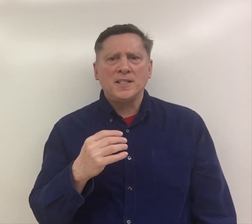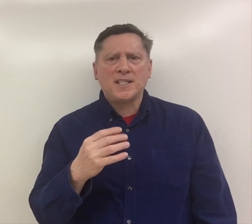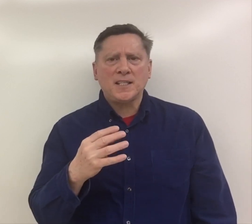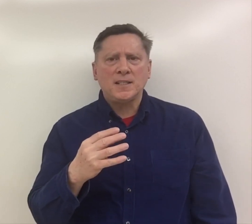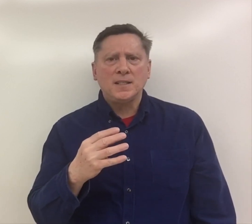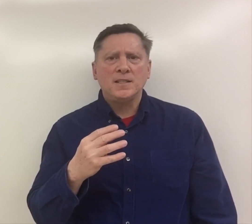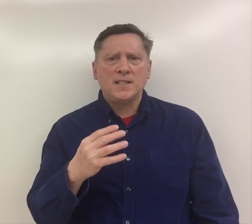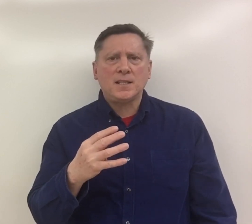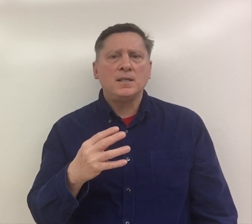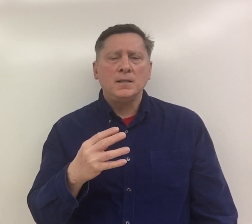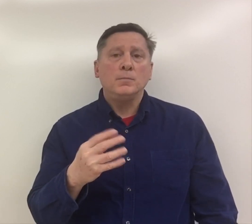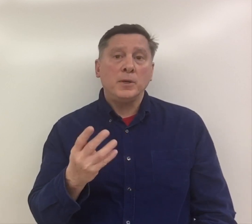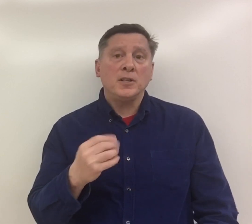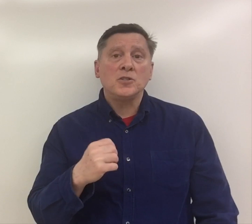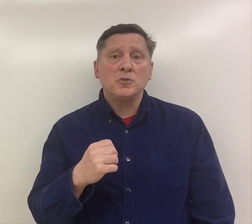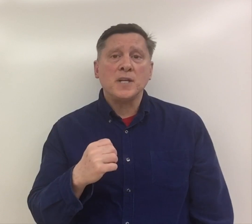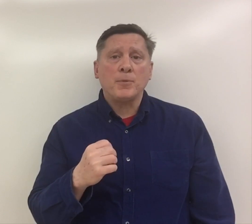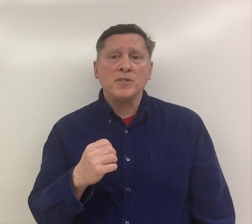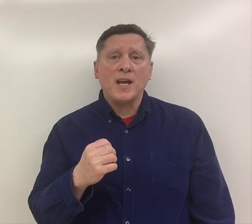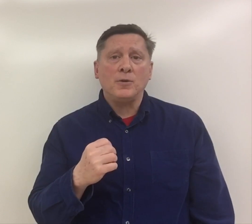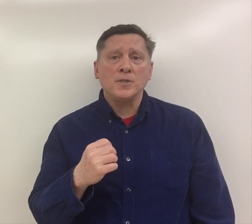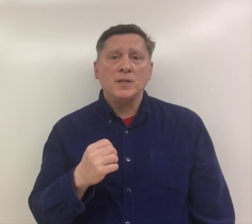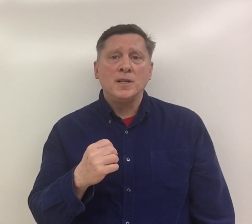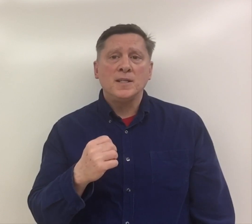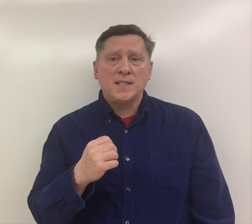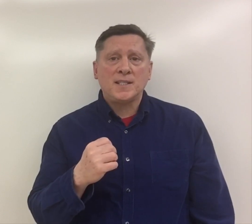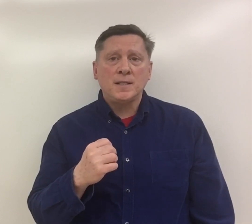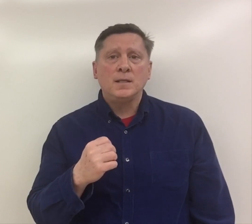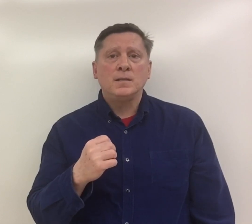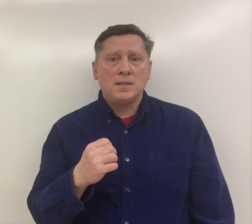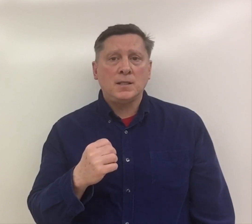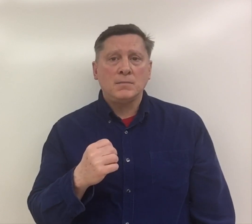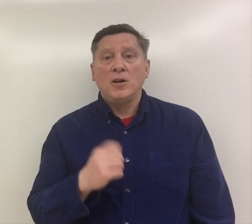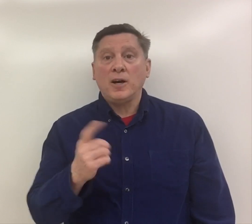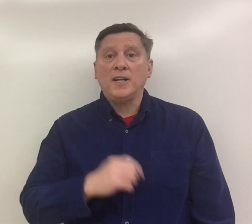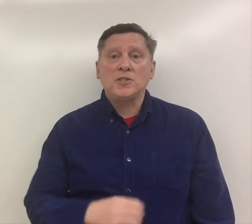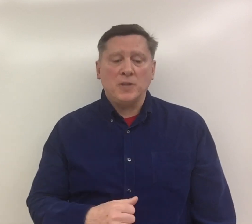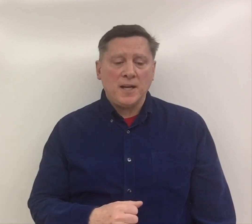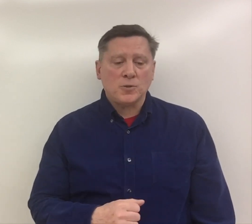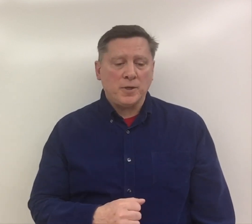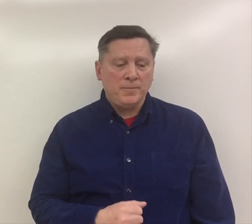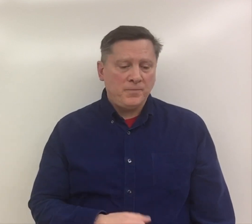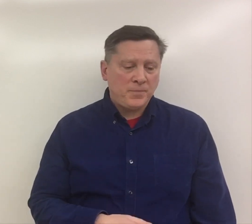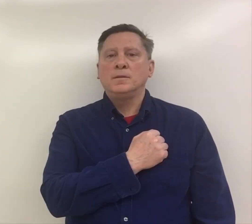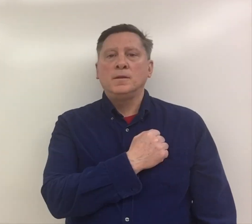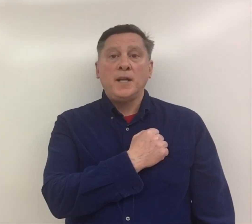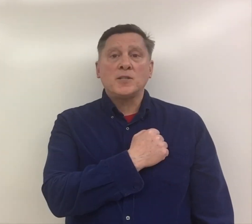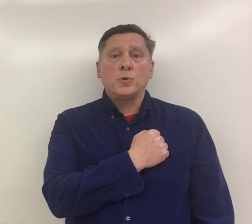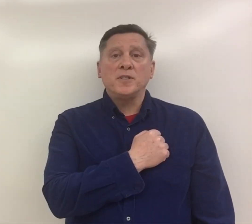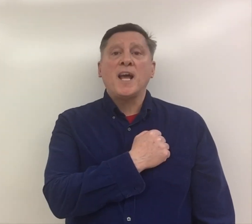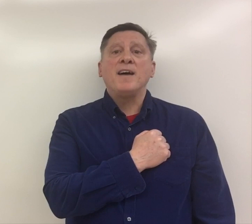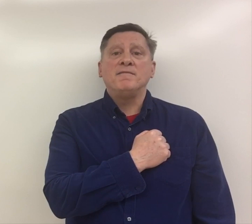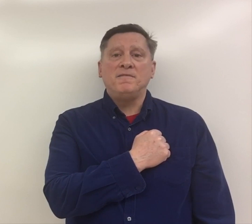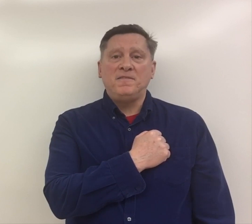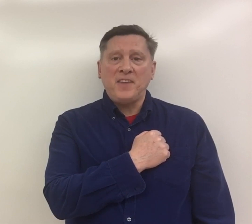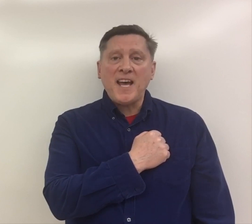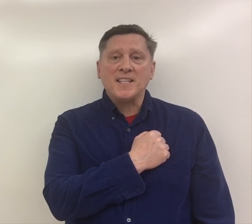St, st. But it is two separate sounds. St, t. Alright, let's do the next word. Next word is vest.